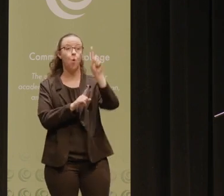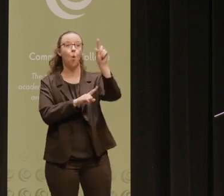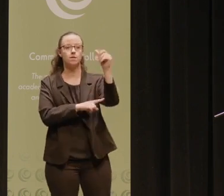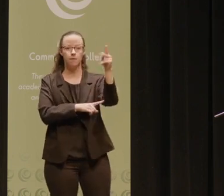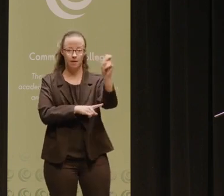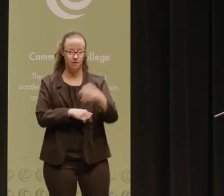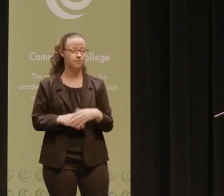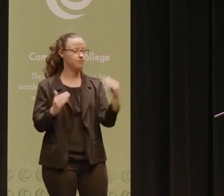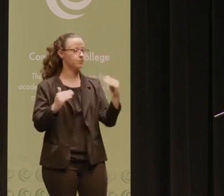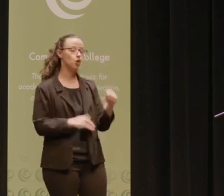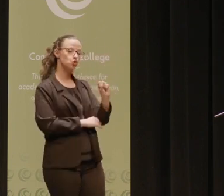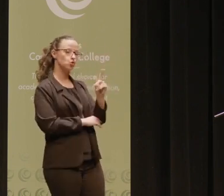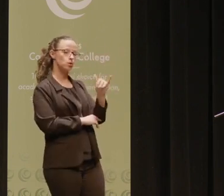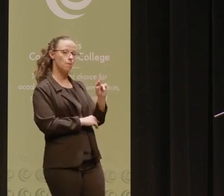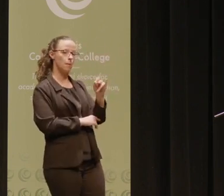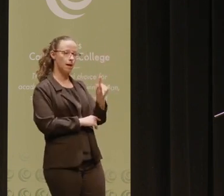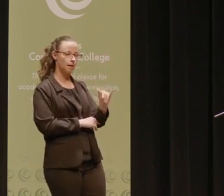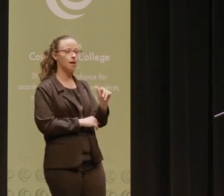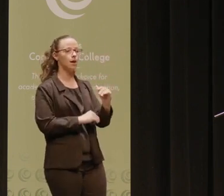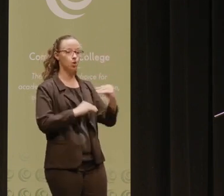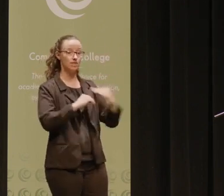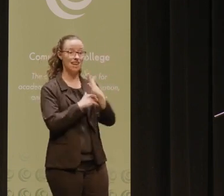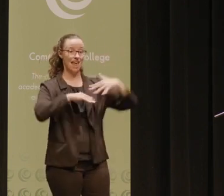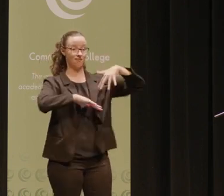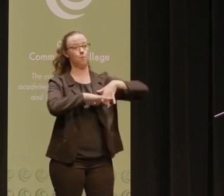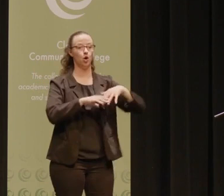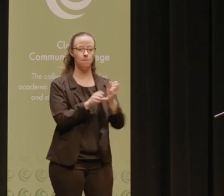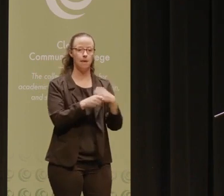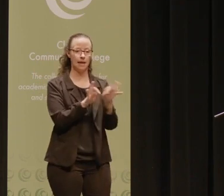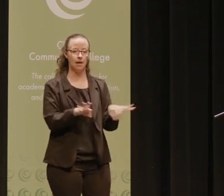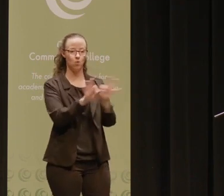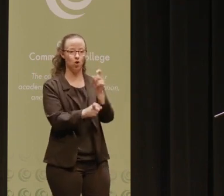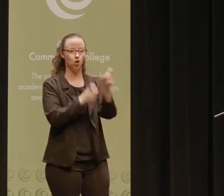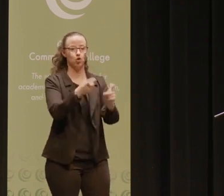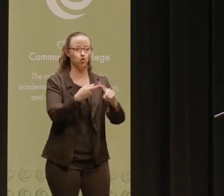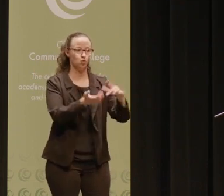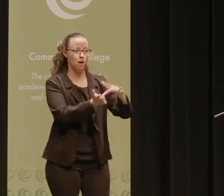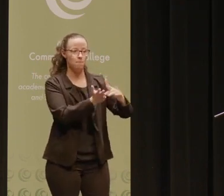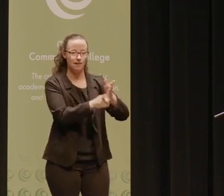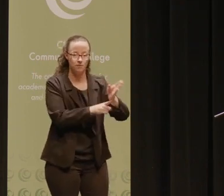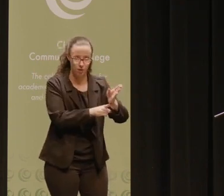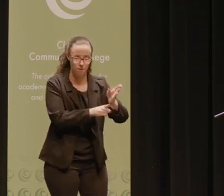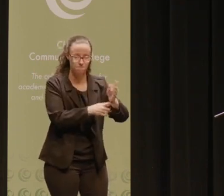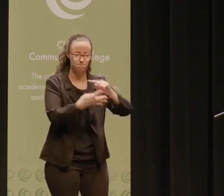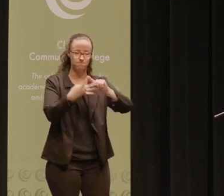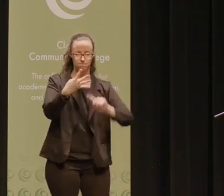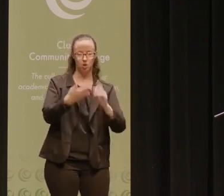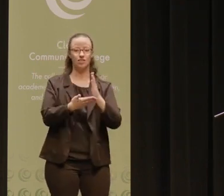And then there's Susan Picotti, who was Native American and made important contributions to medicine to name some.